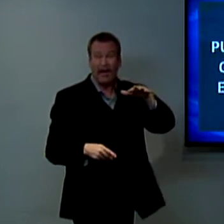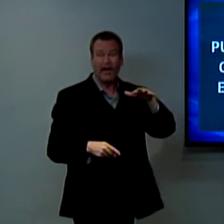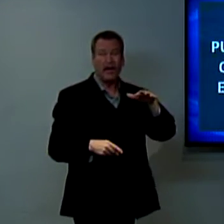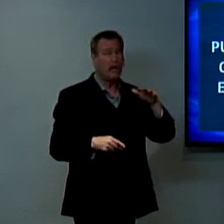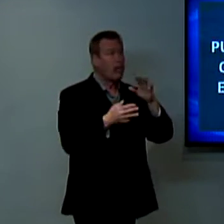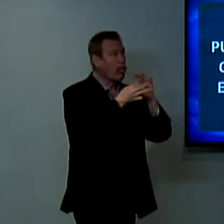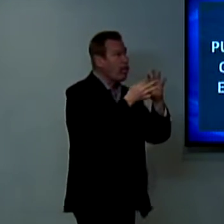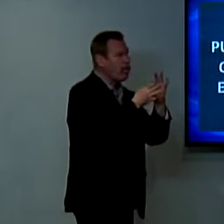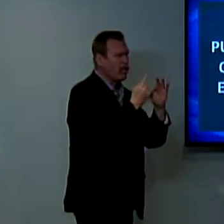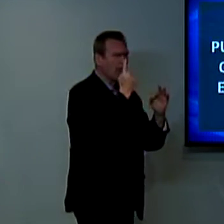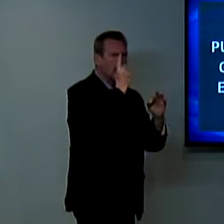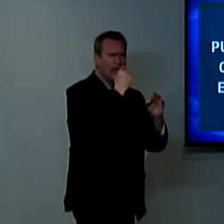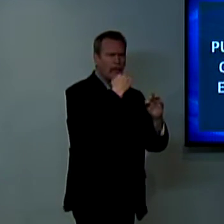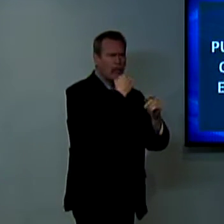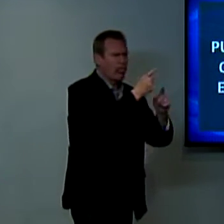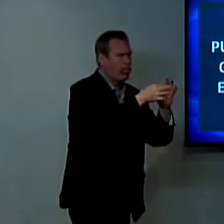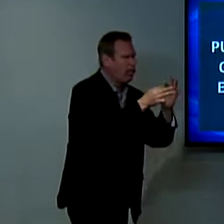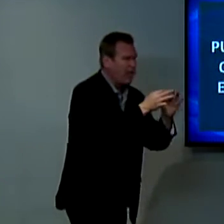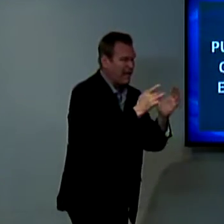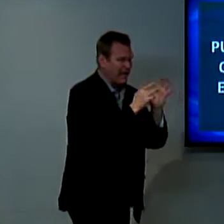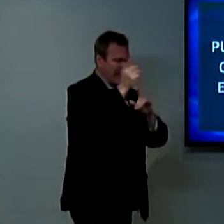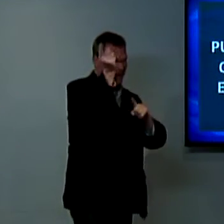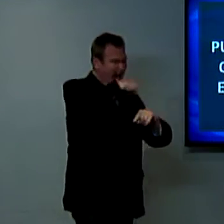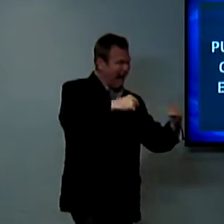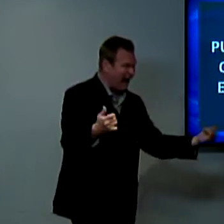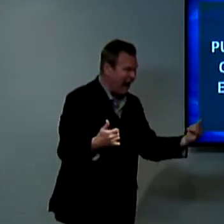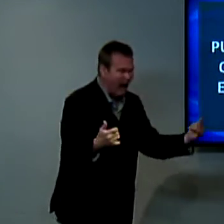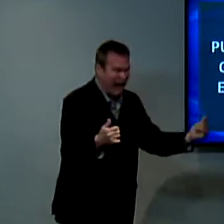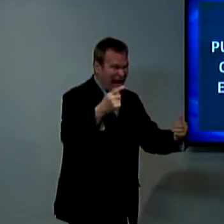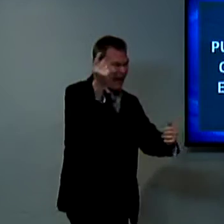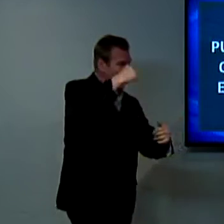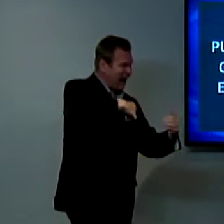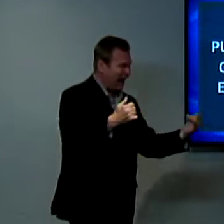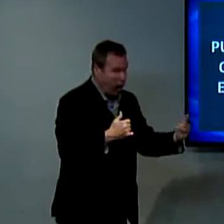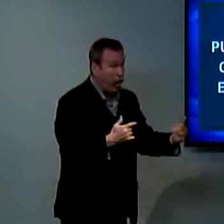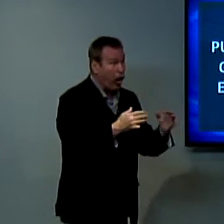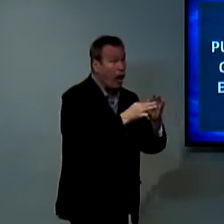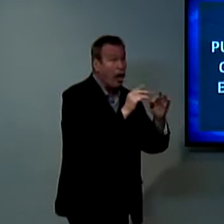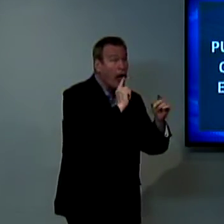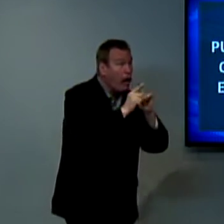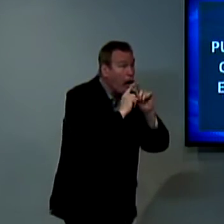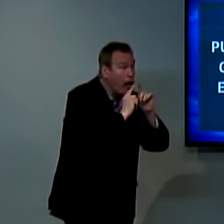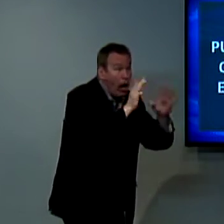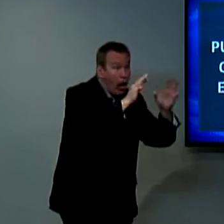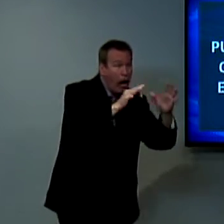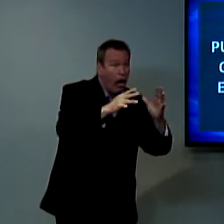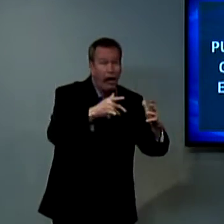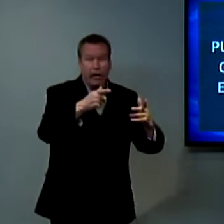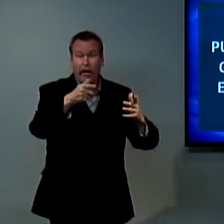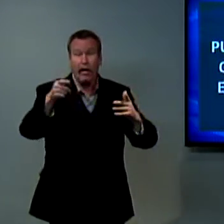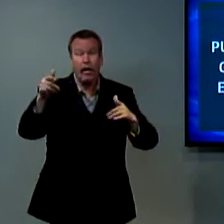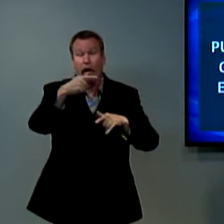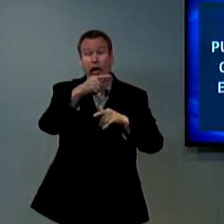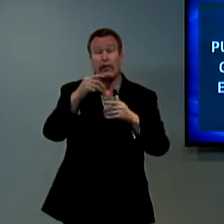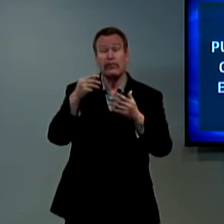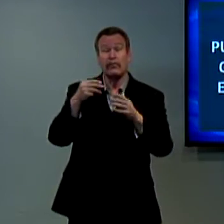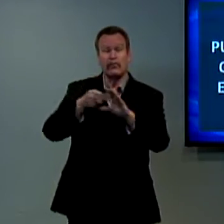The people there were like, some people were teaching that Jesus had already come. And so people would get all panicky